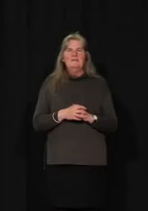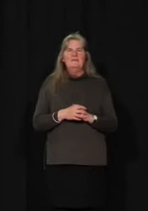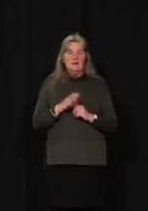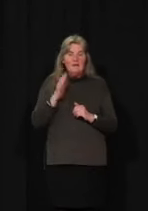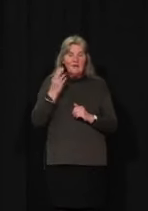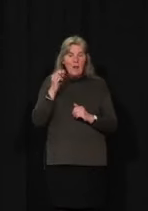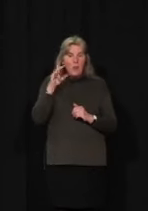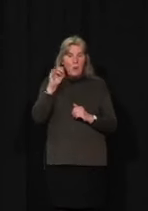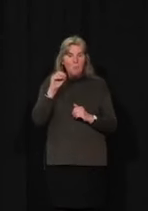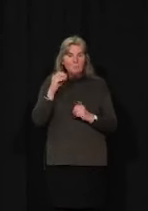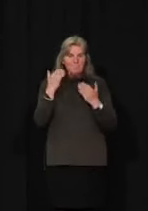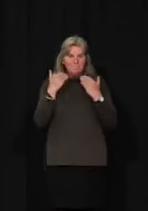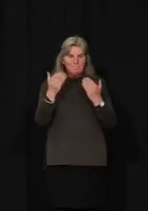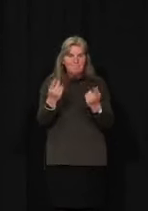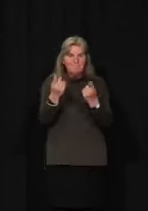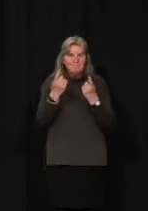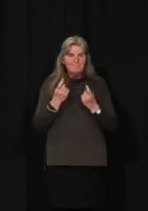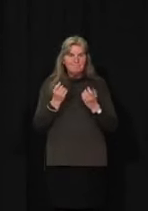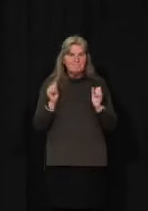Hello? Yeah, go ahead.